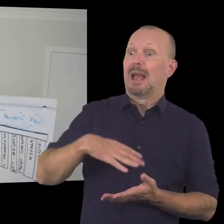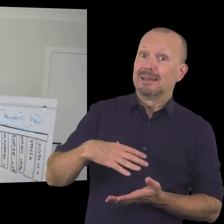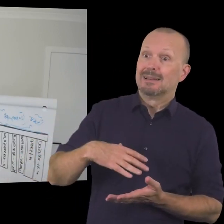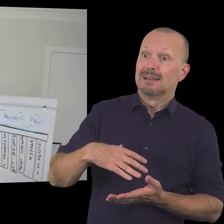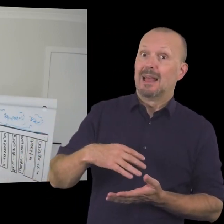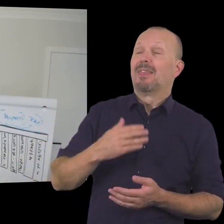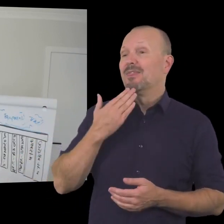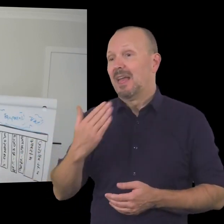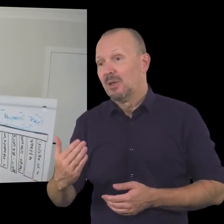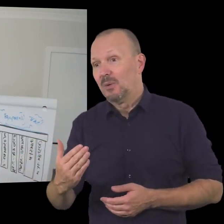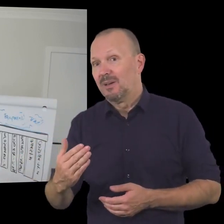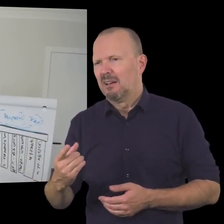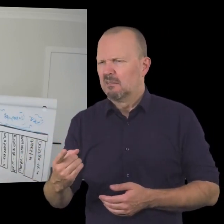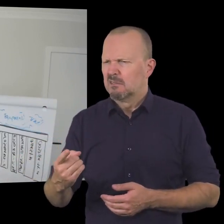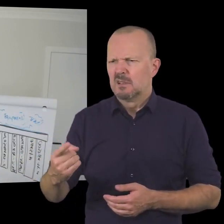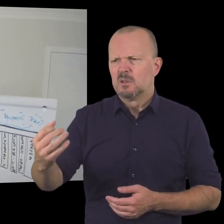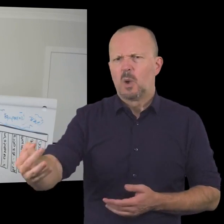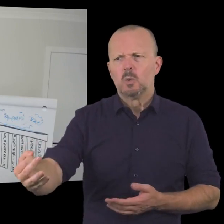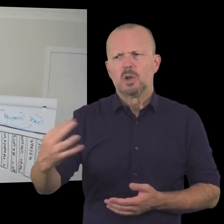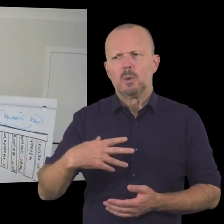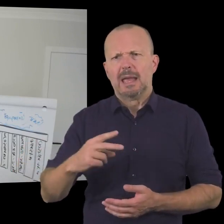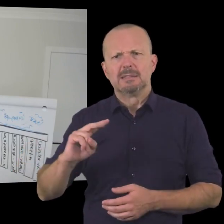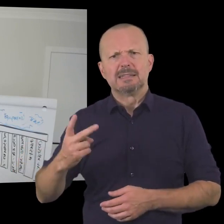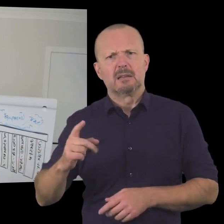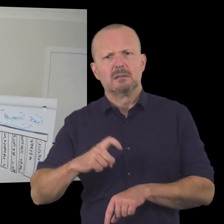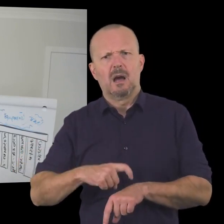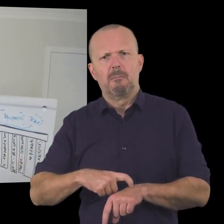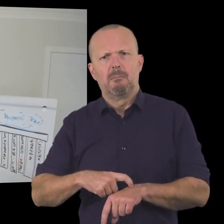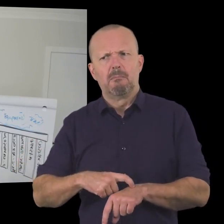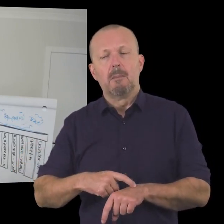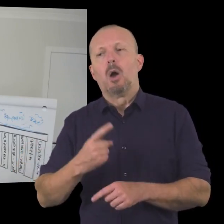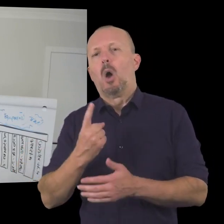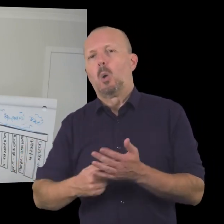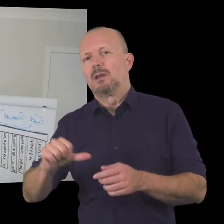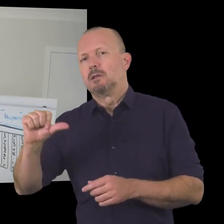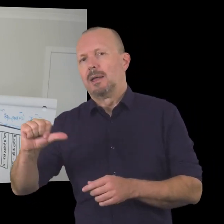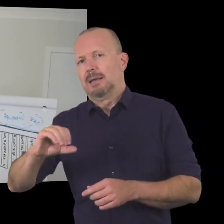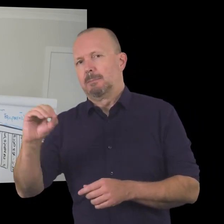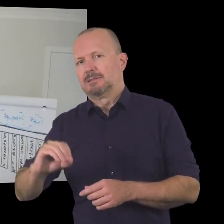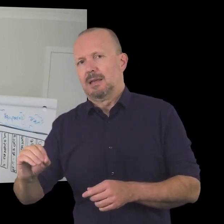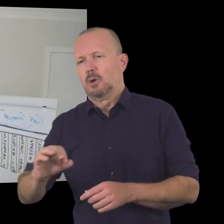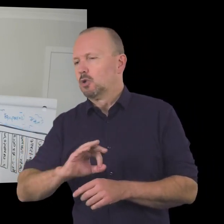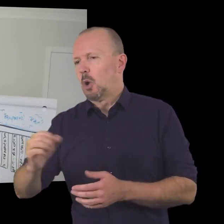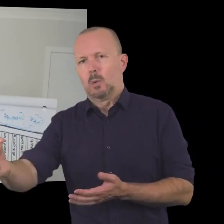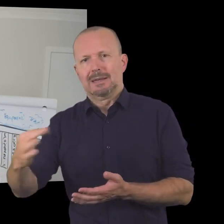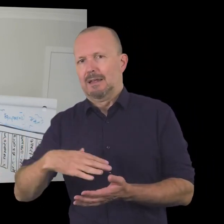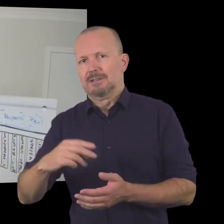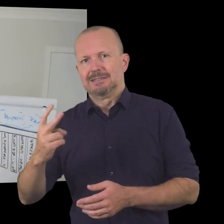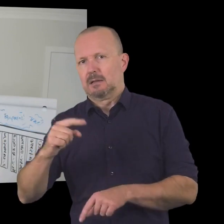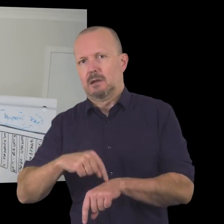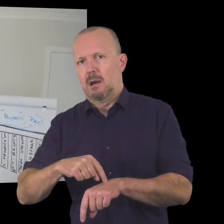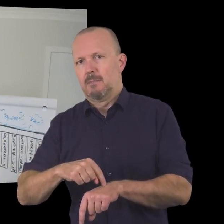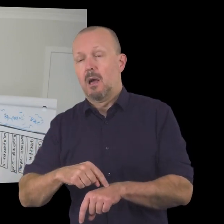people who don't give for a second time so only 19 of donors give for a second time because as community